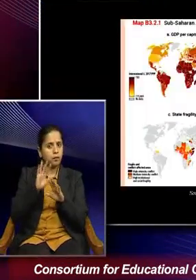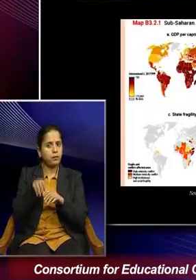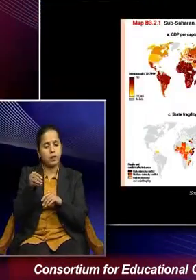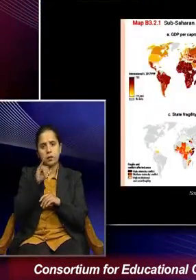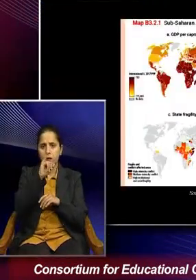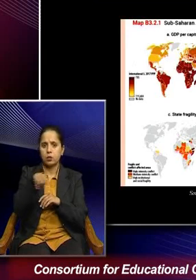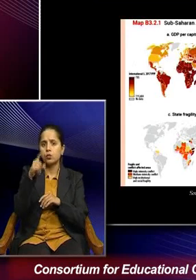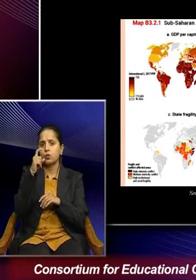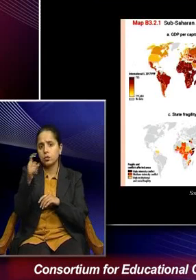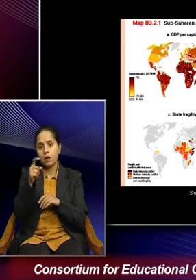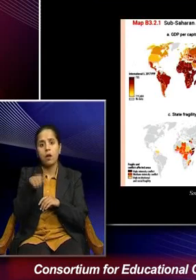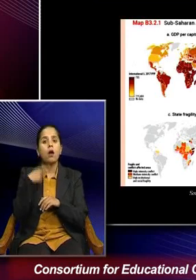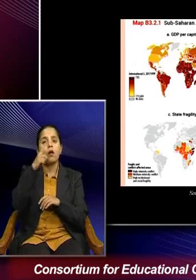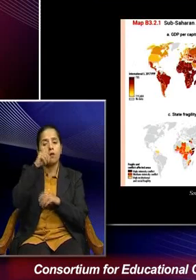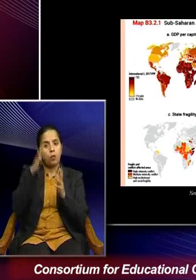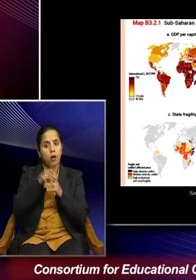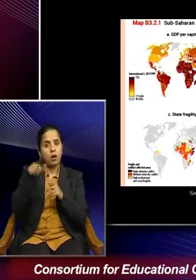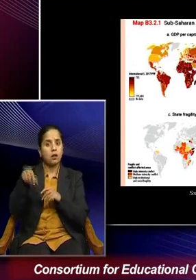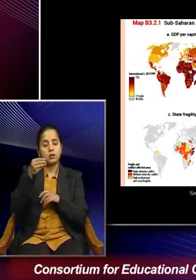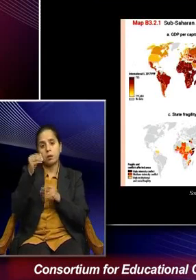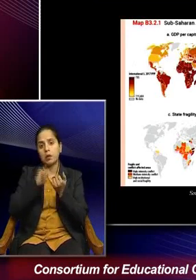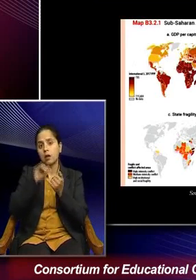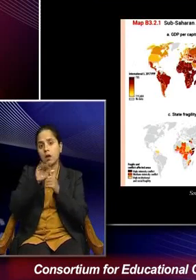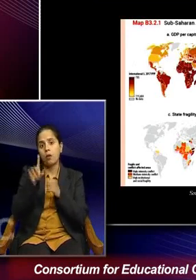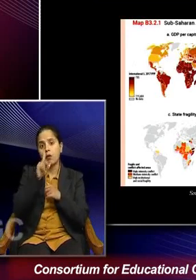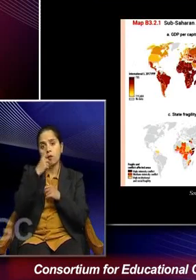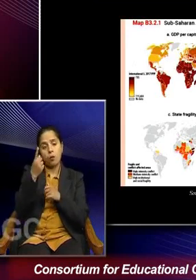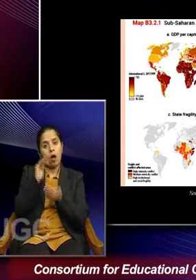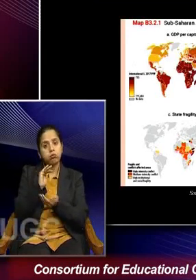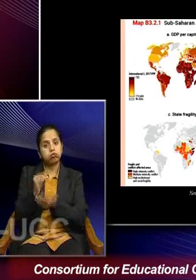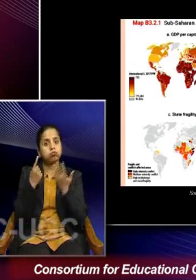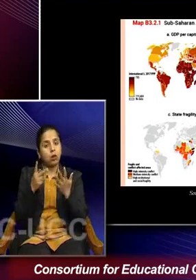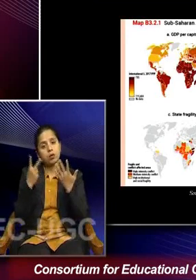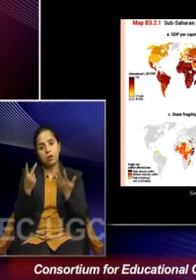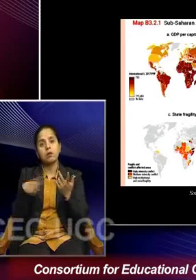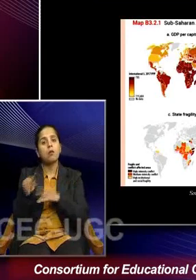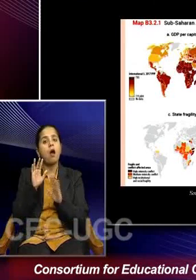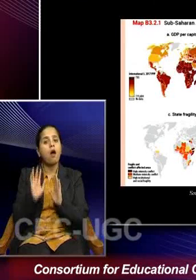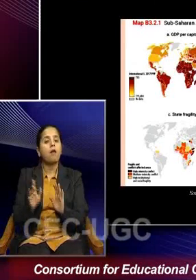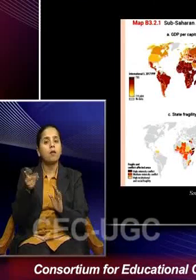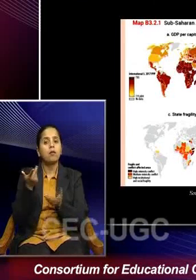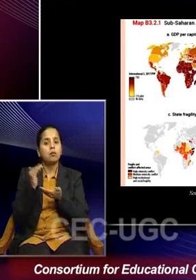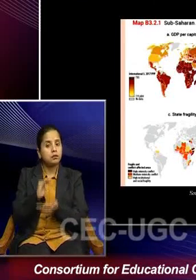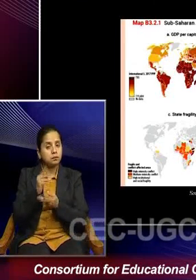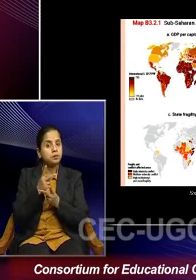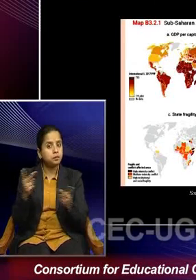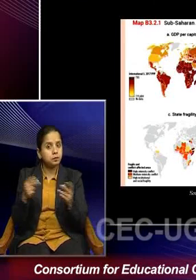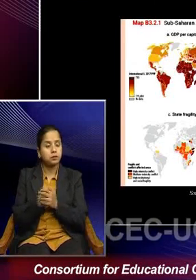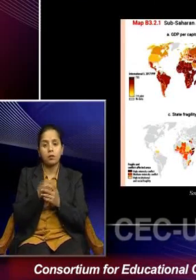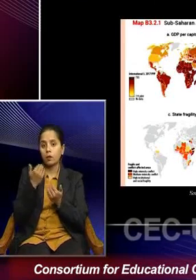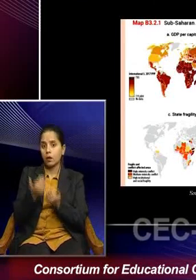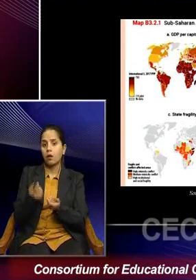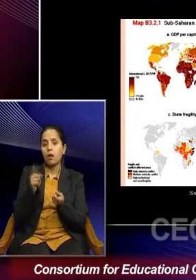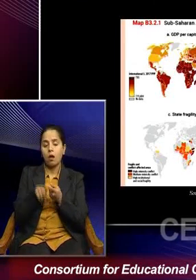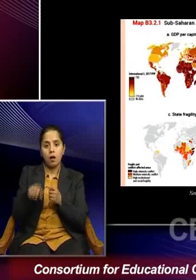children per women in some of the Sub-Saharan African countries. And so, what is happening is that with, you know, rapid